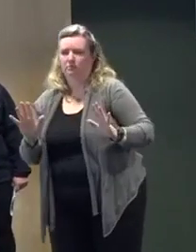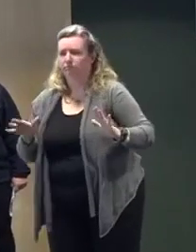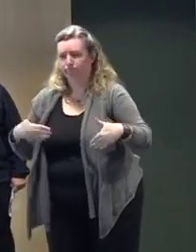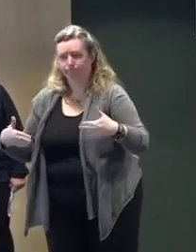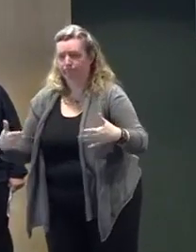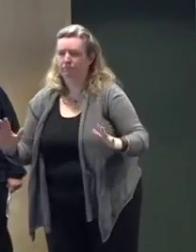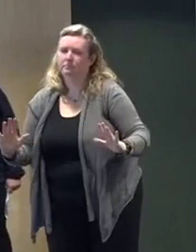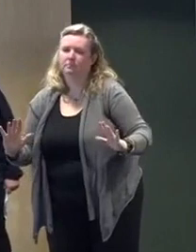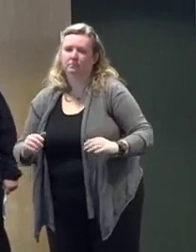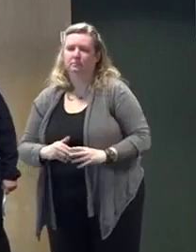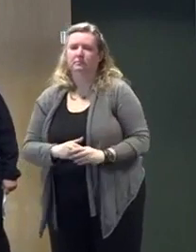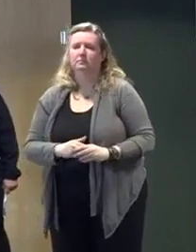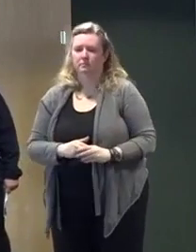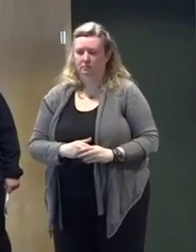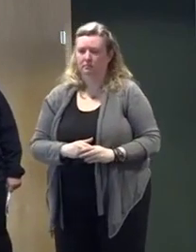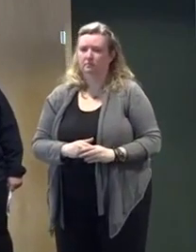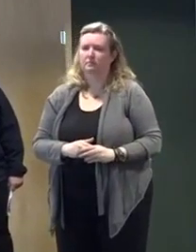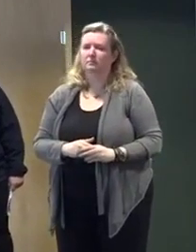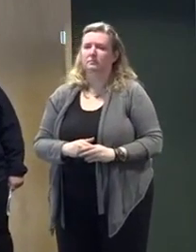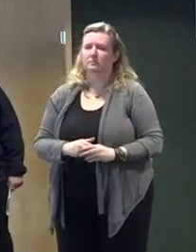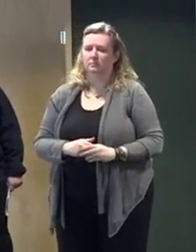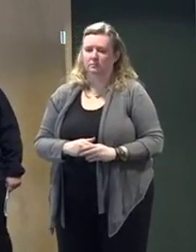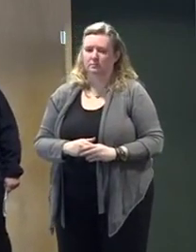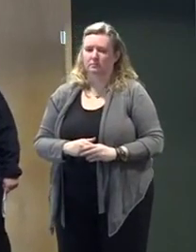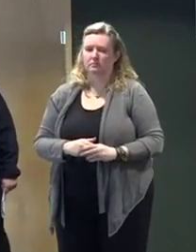So, stay away from down wires.